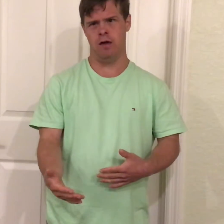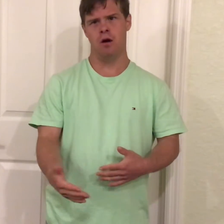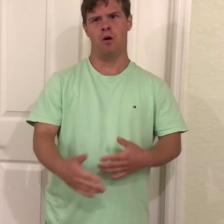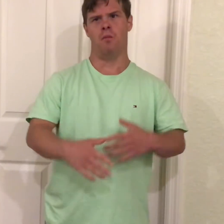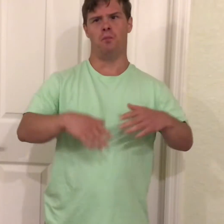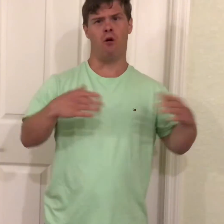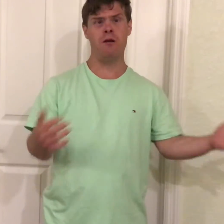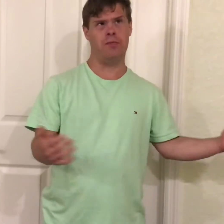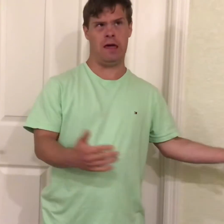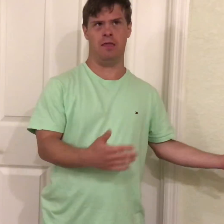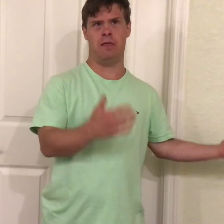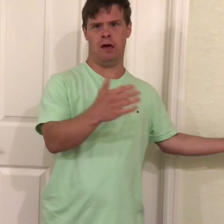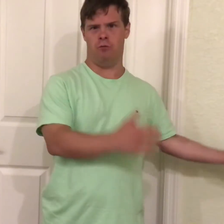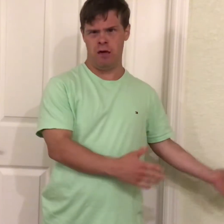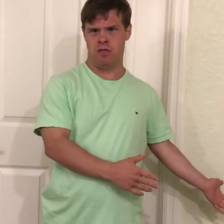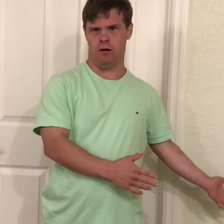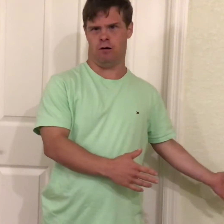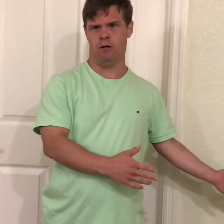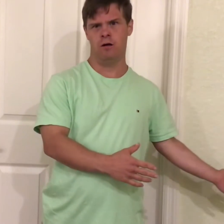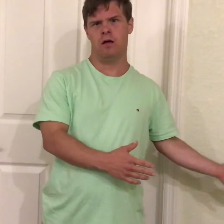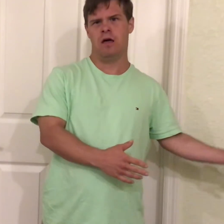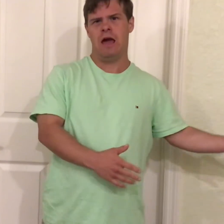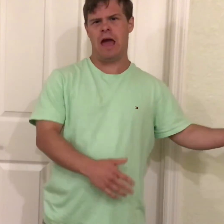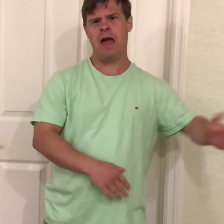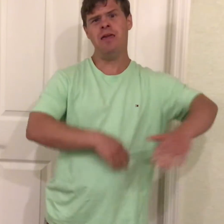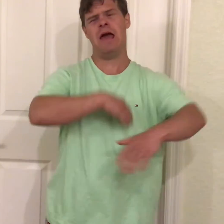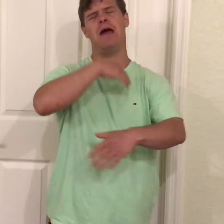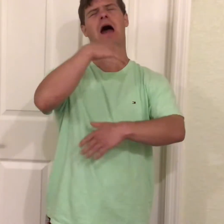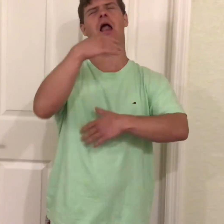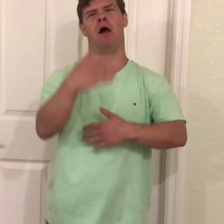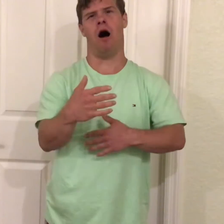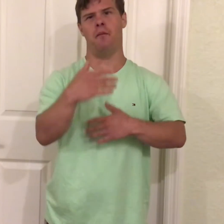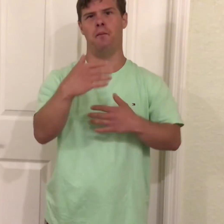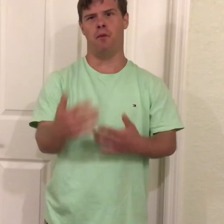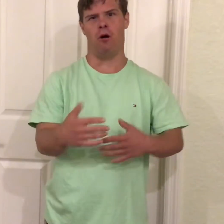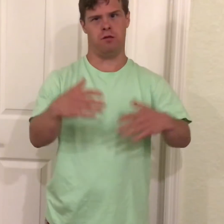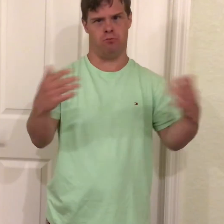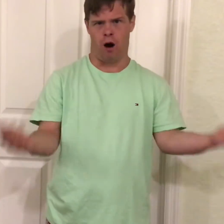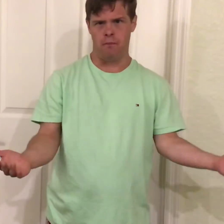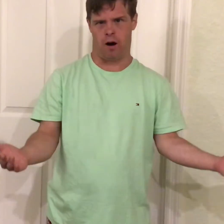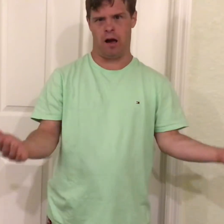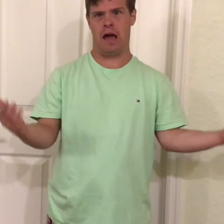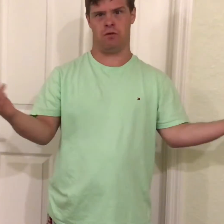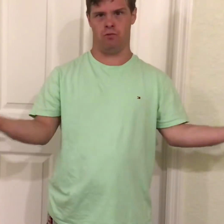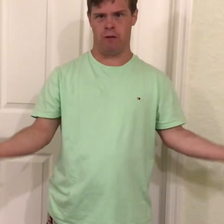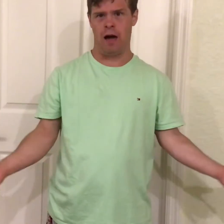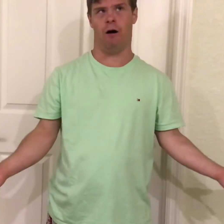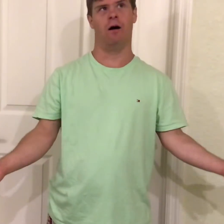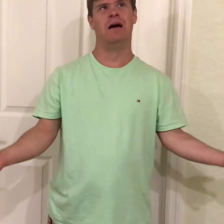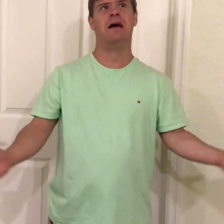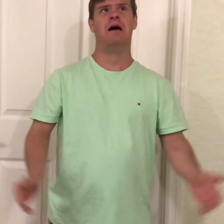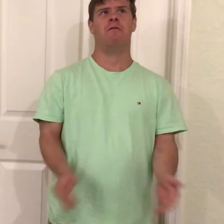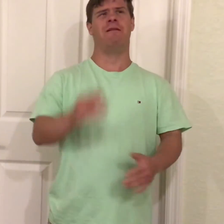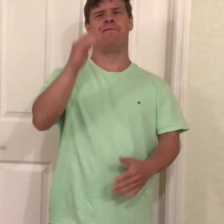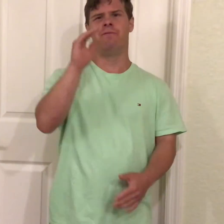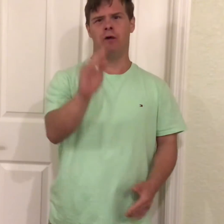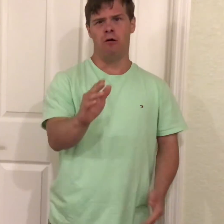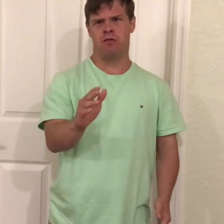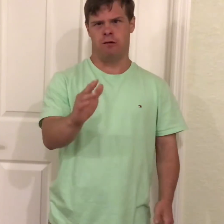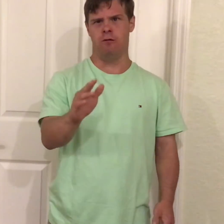more than the original and a lot more drama as well with those two